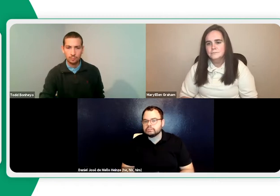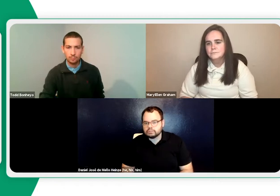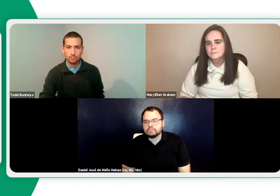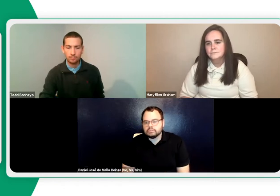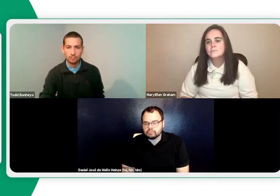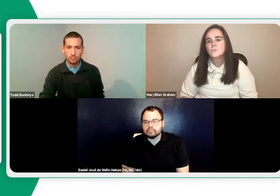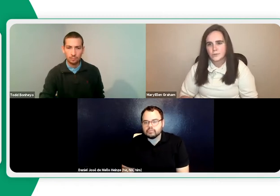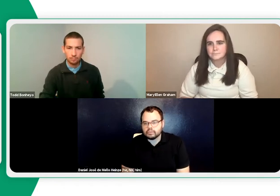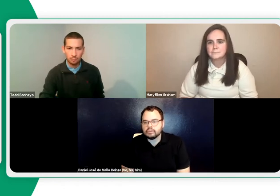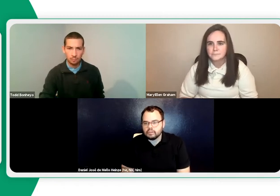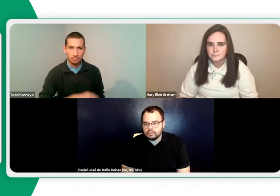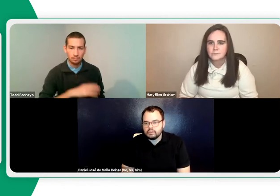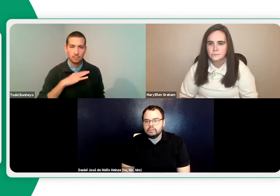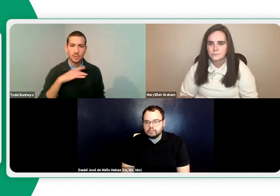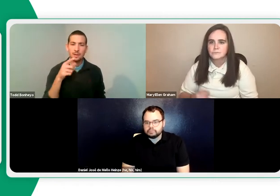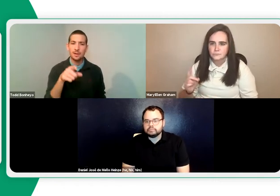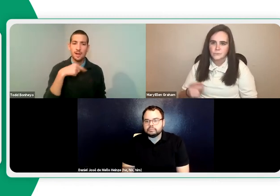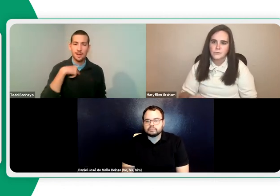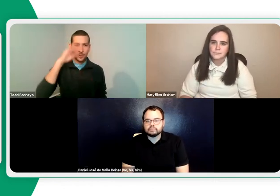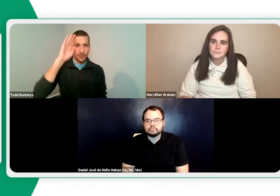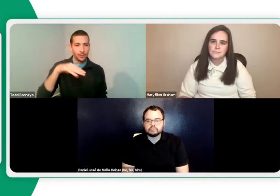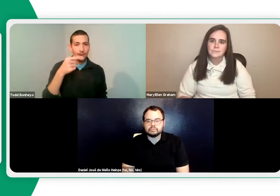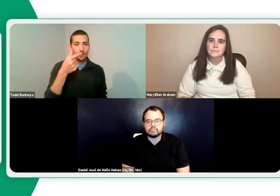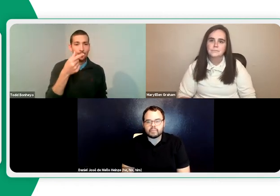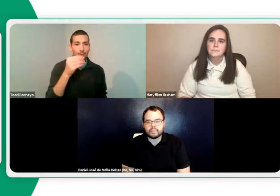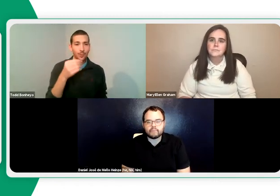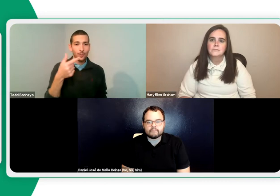allow you to have a free Zoom with up to 100 participants.